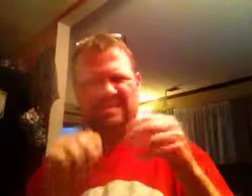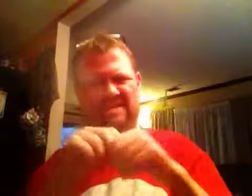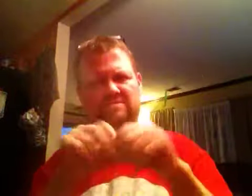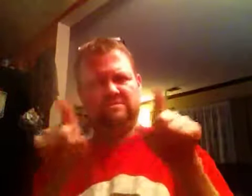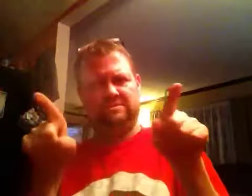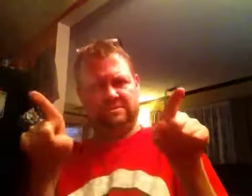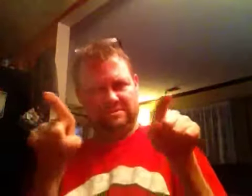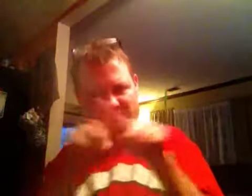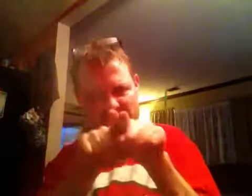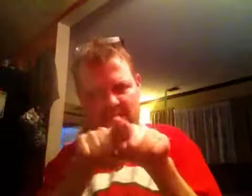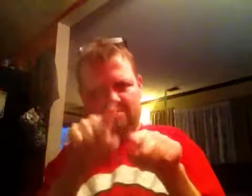Getting it up is important.